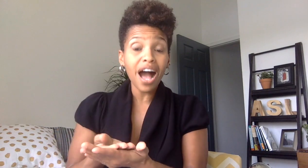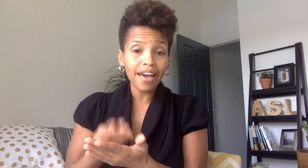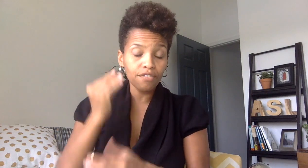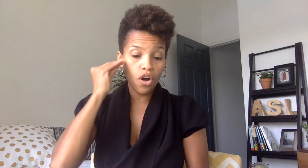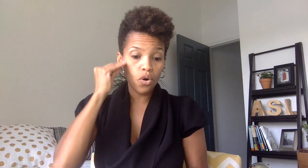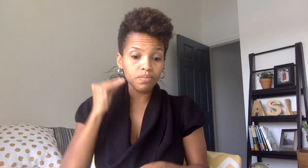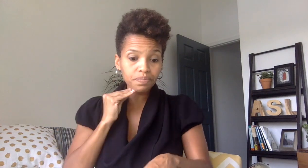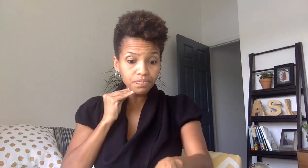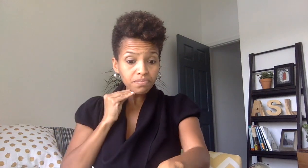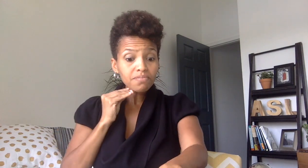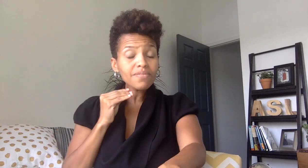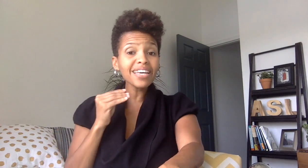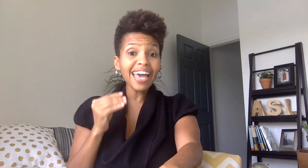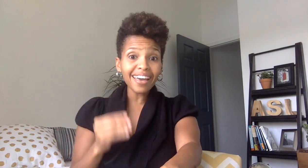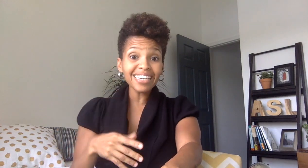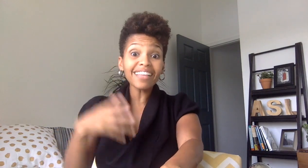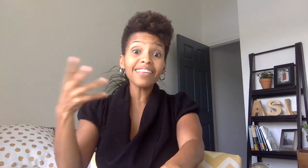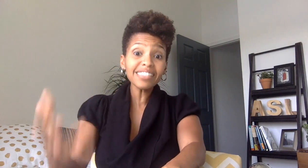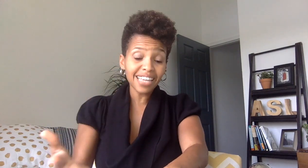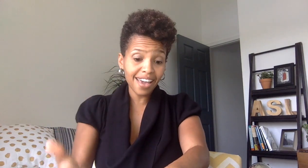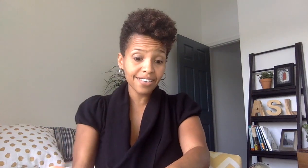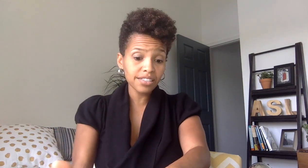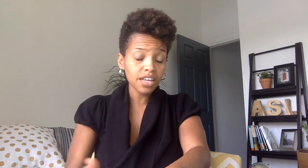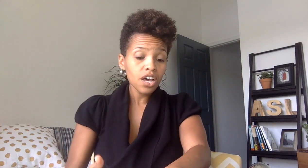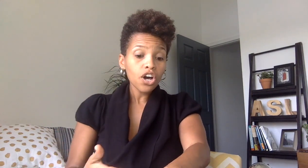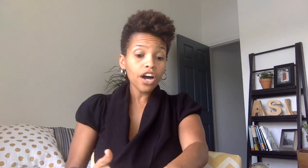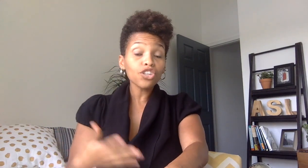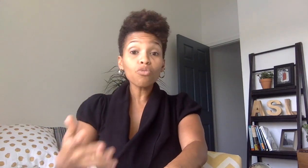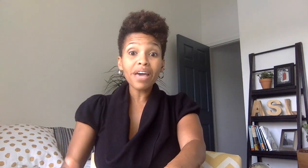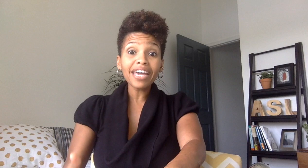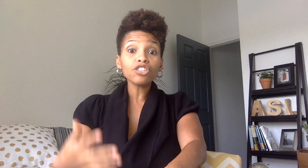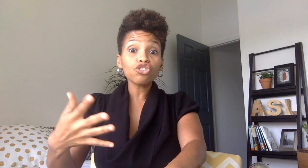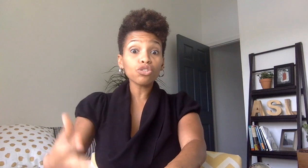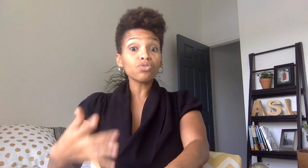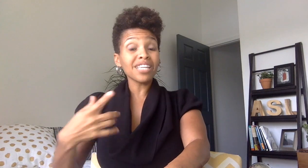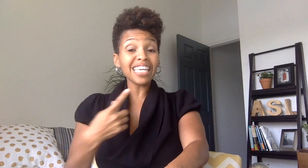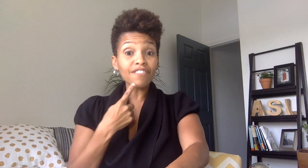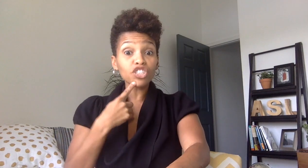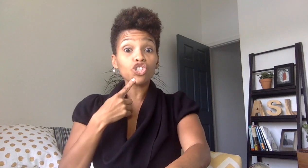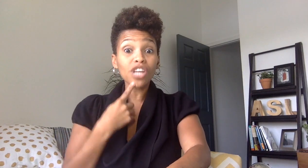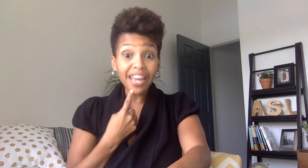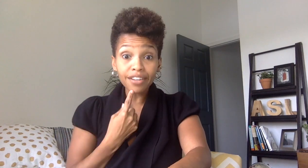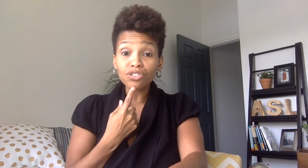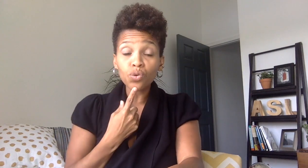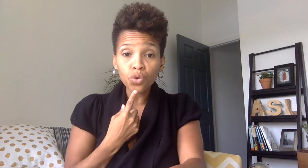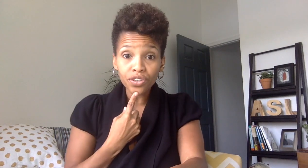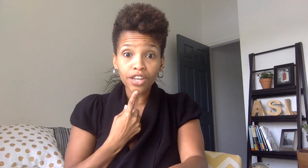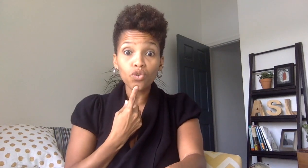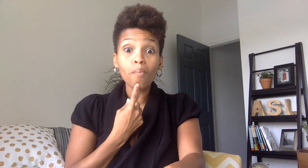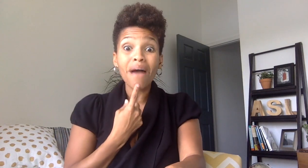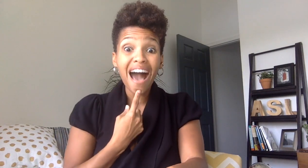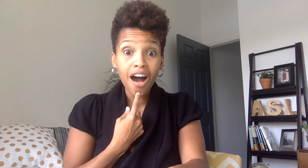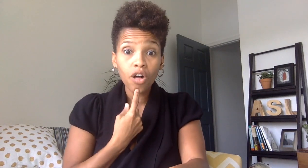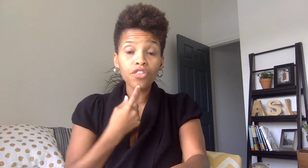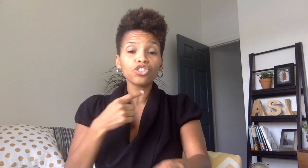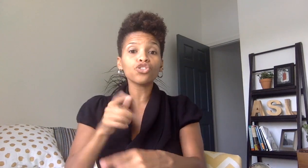home and in this case you may choose to even change the word that you mouth to